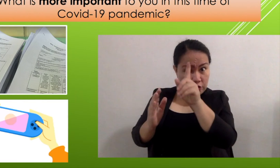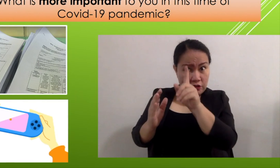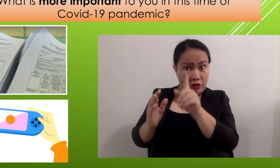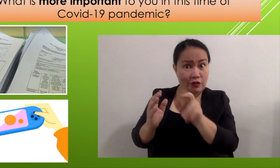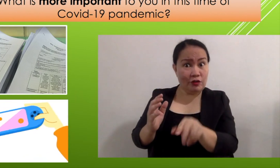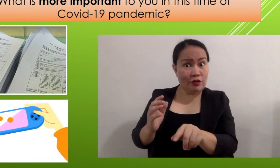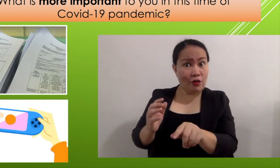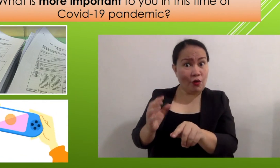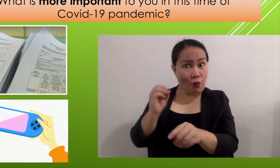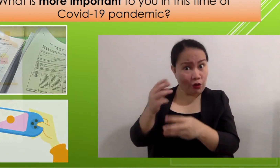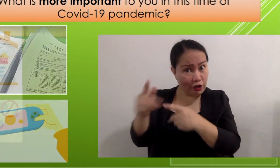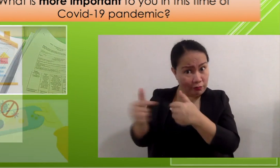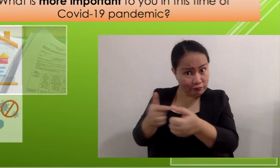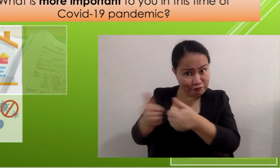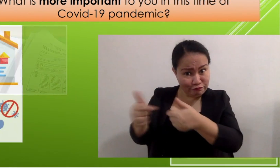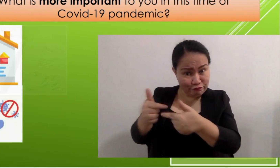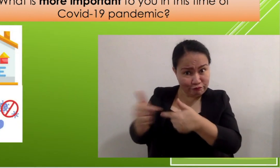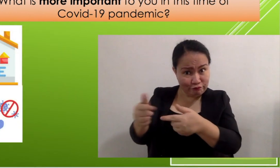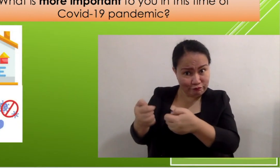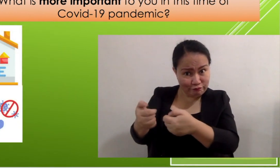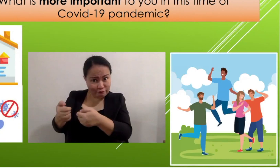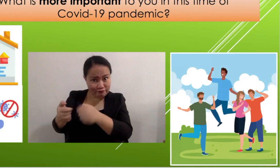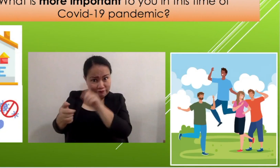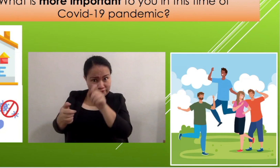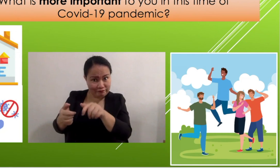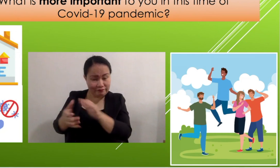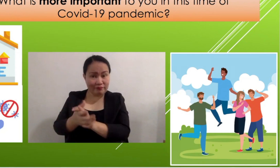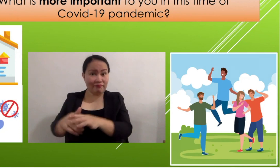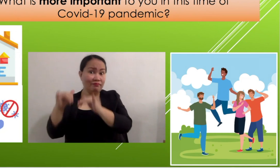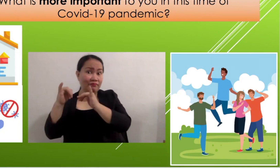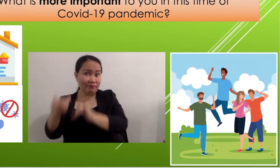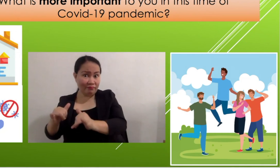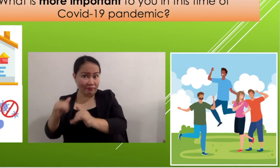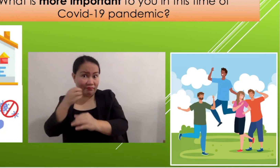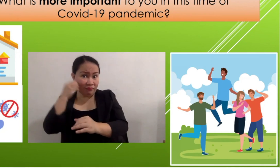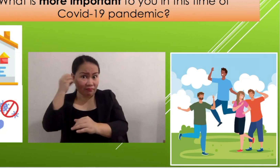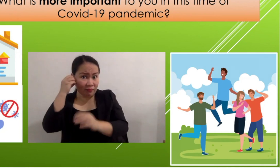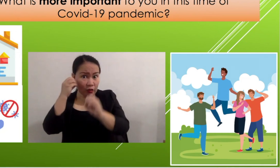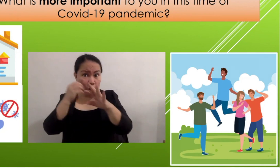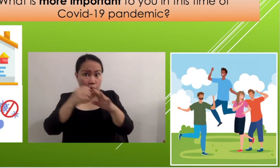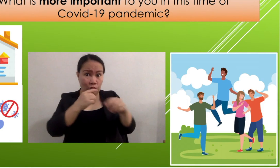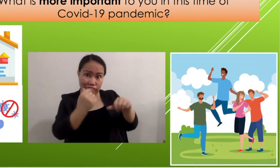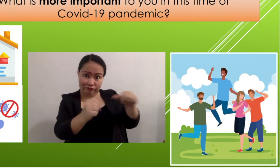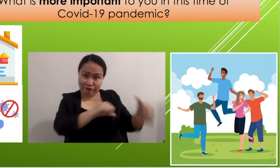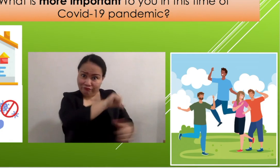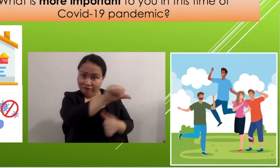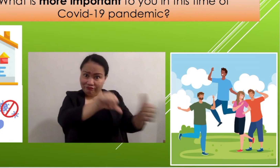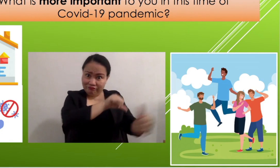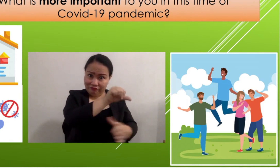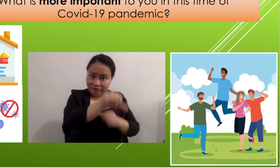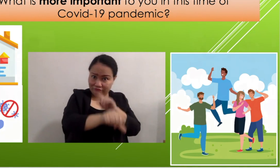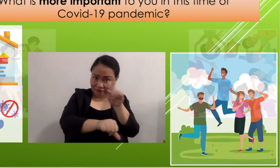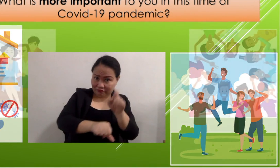your mobile game, staying at home or strolling around?